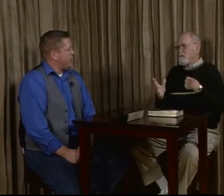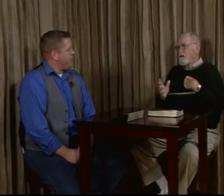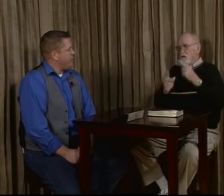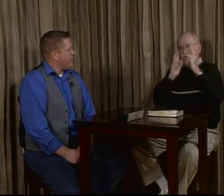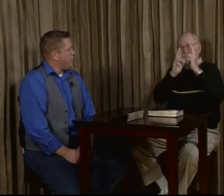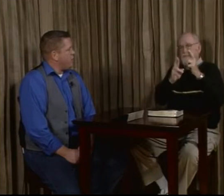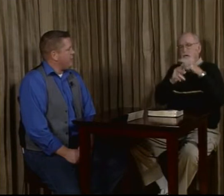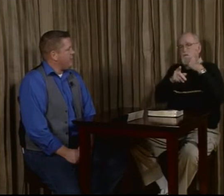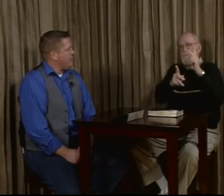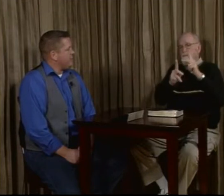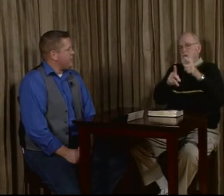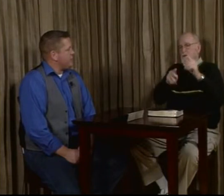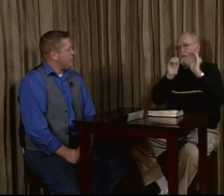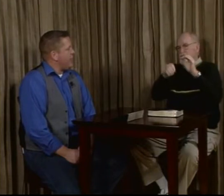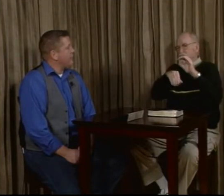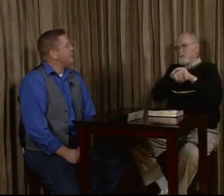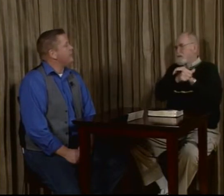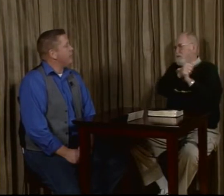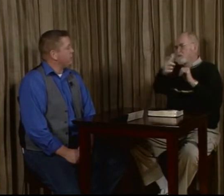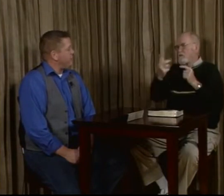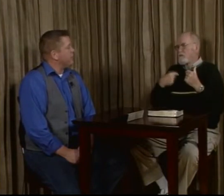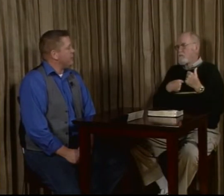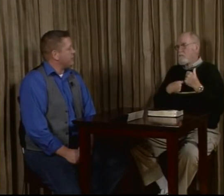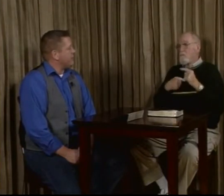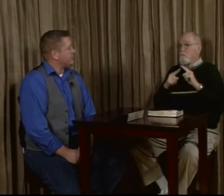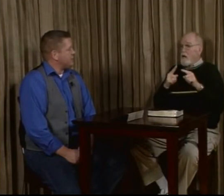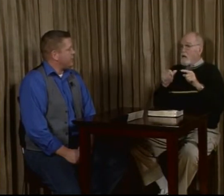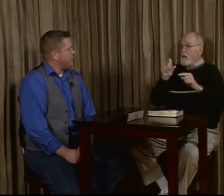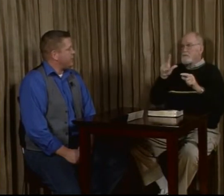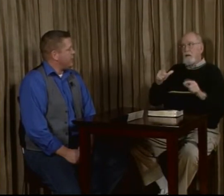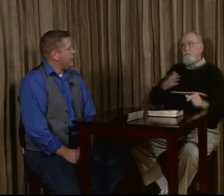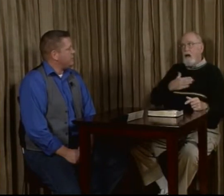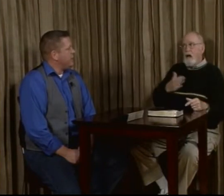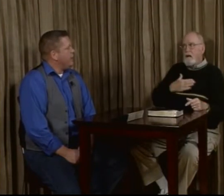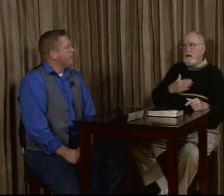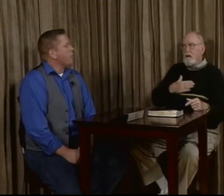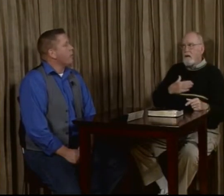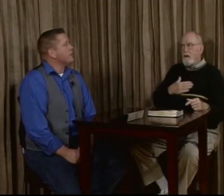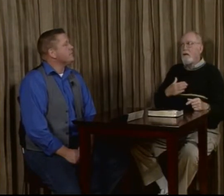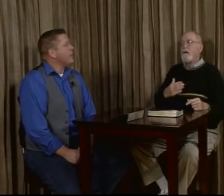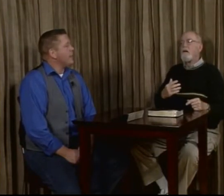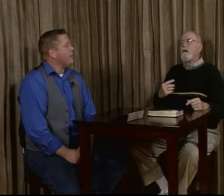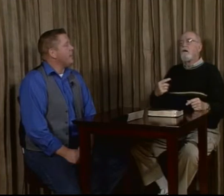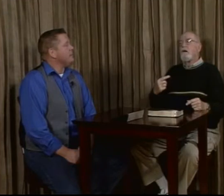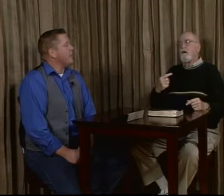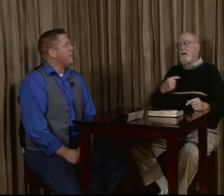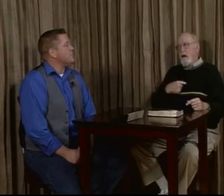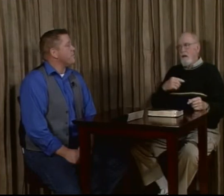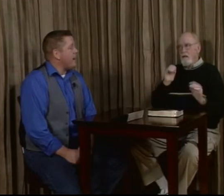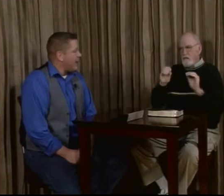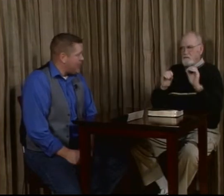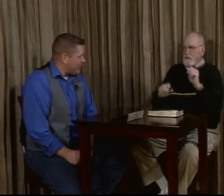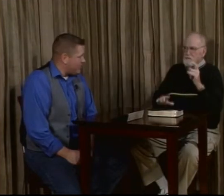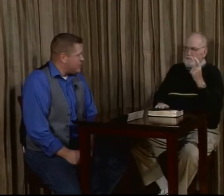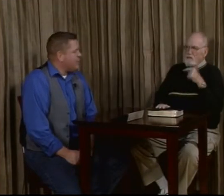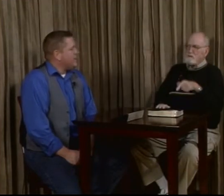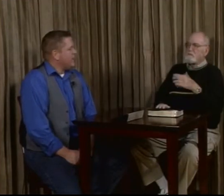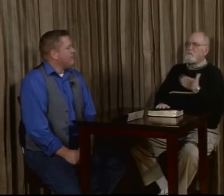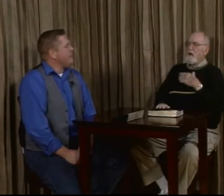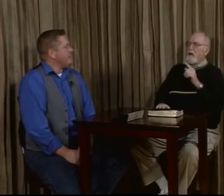I don't feel like I'm qualified to teach English. I'll let the hearing people teach English because that's their native language. But hold on a second now. American Sign Language is my language. Let me teach